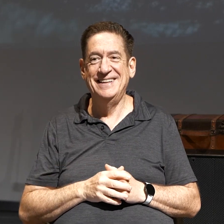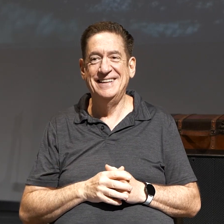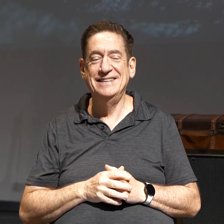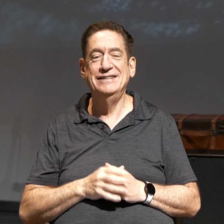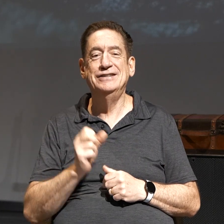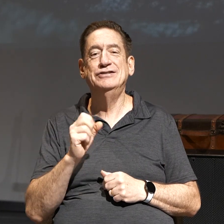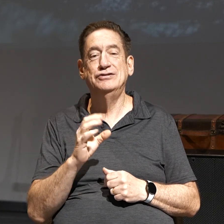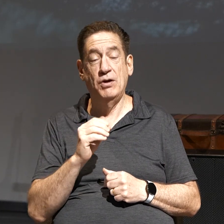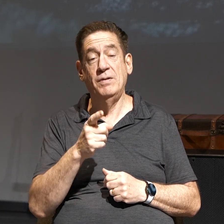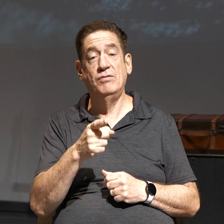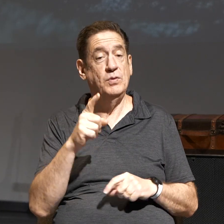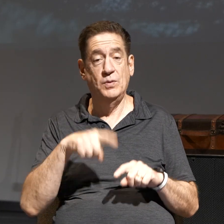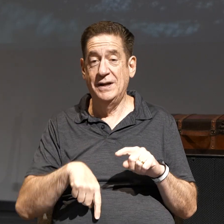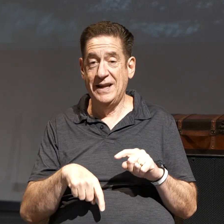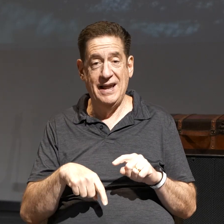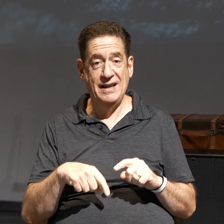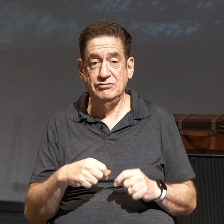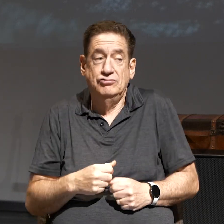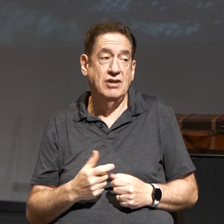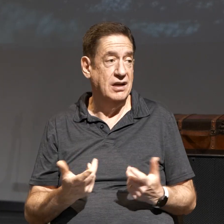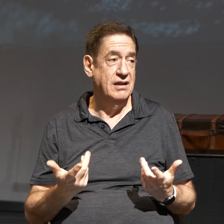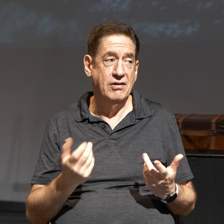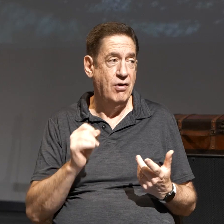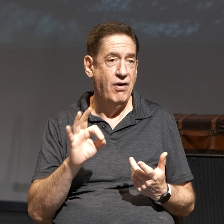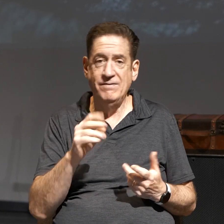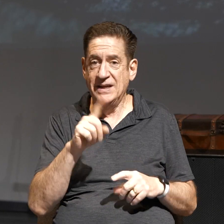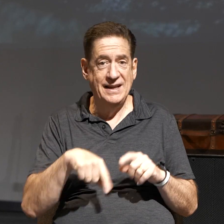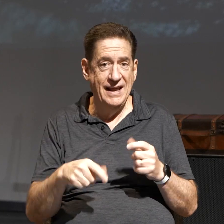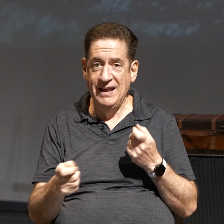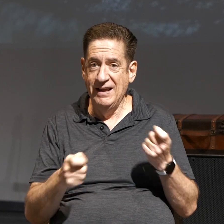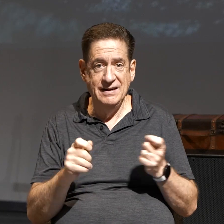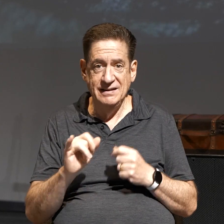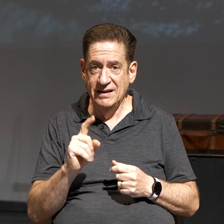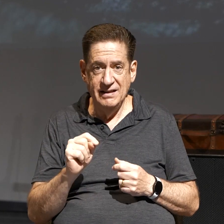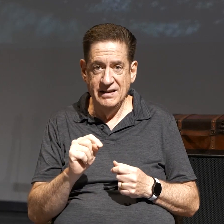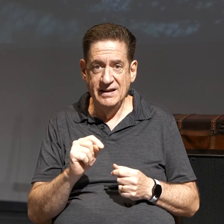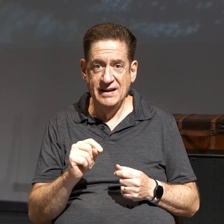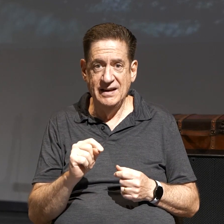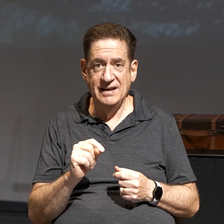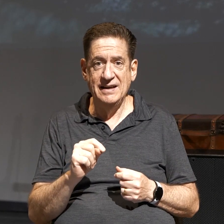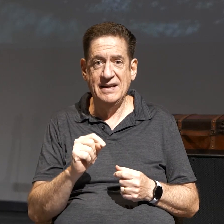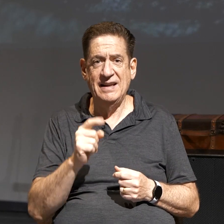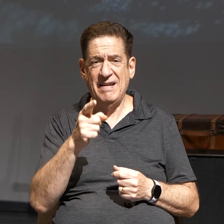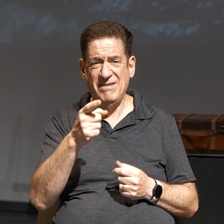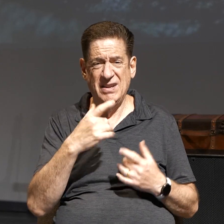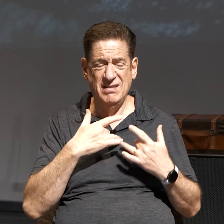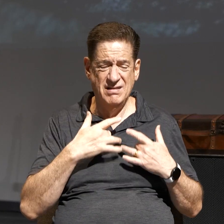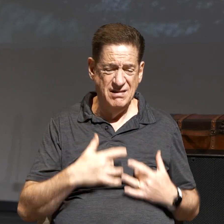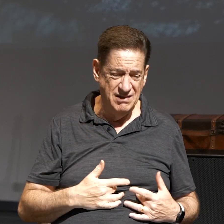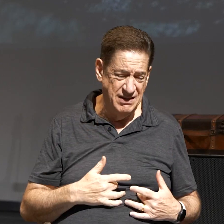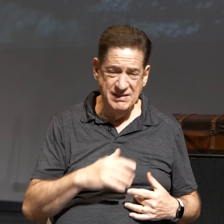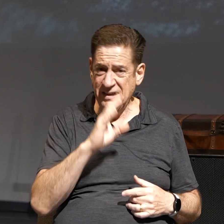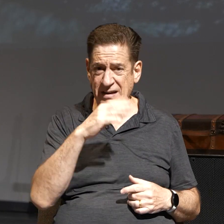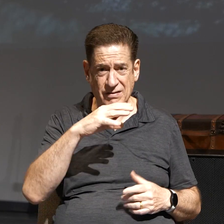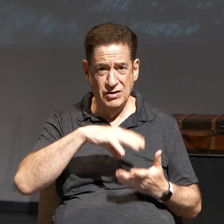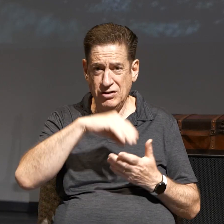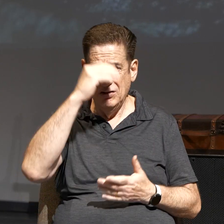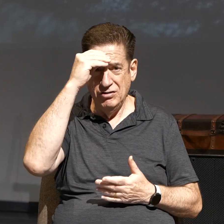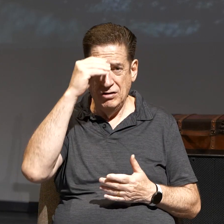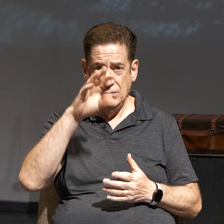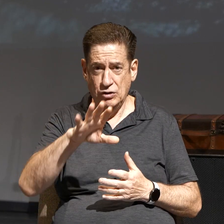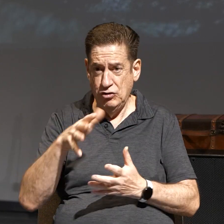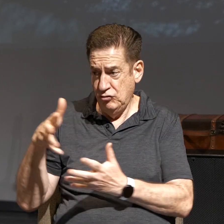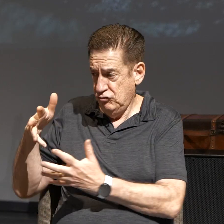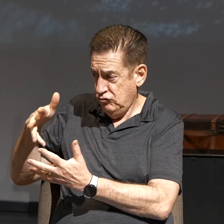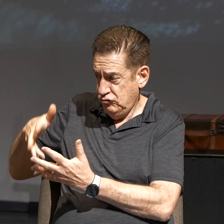So if you can't shrug it off, if you can't handle it, if it casts you down, if you've never learned how to put your roots